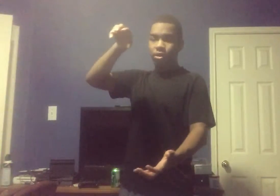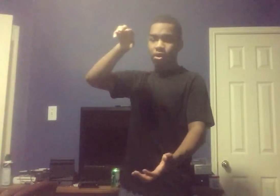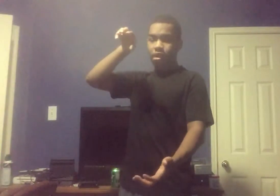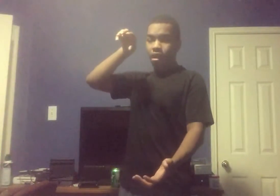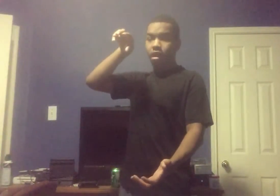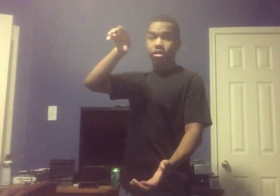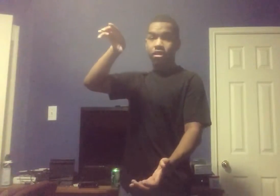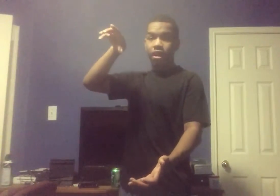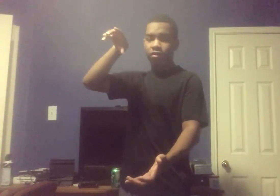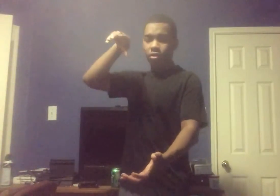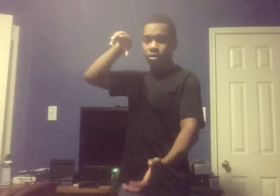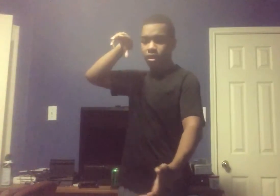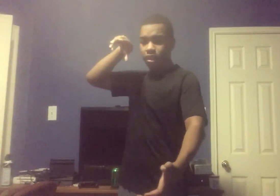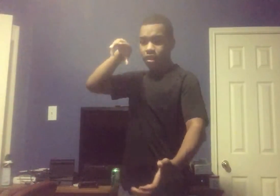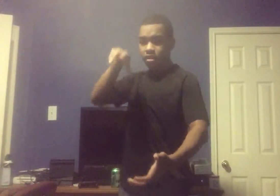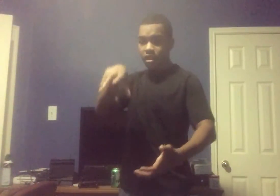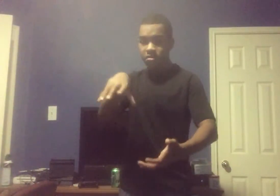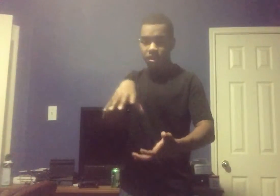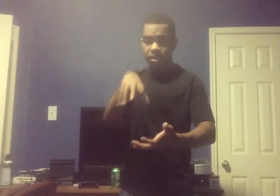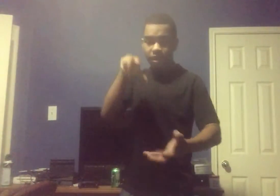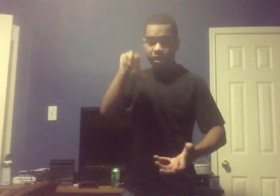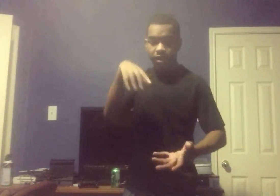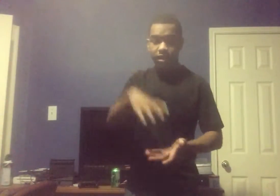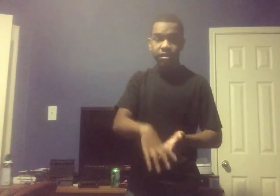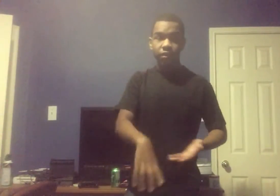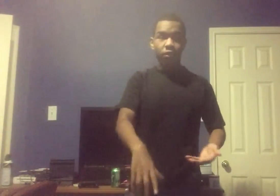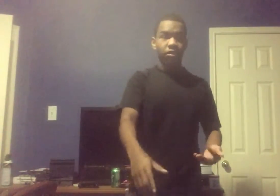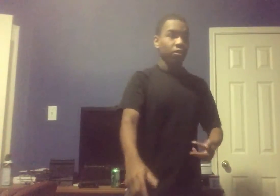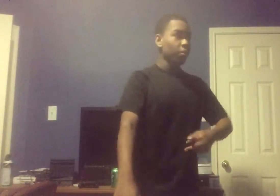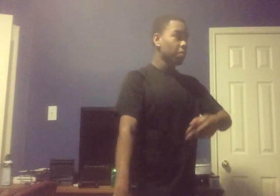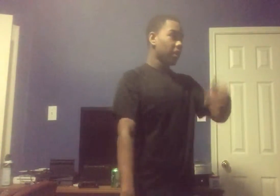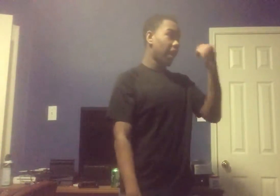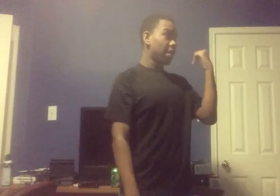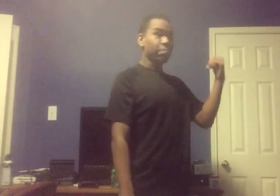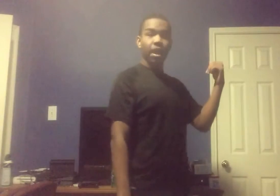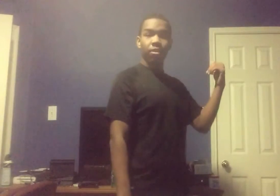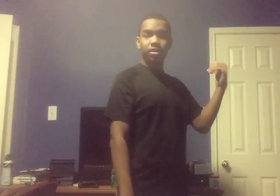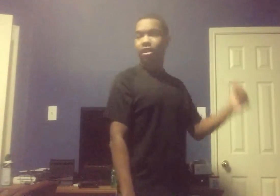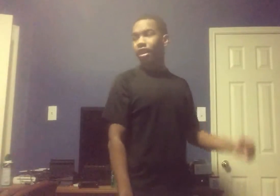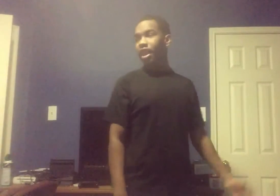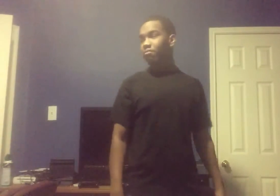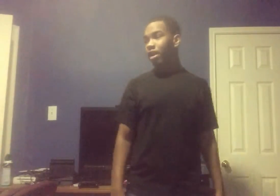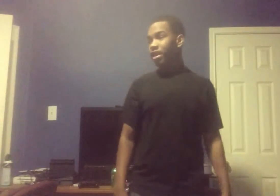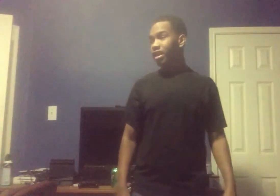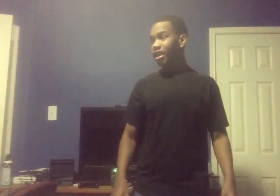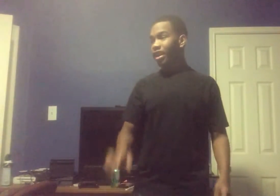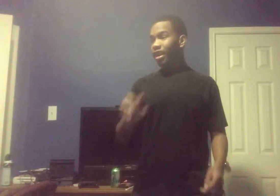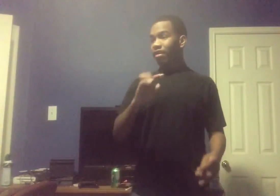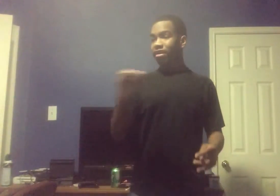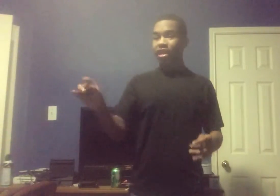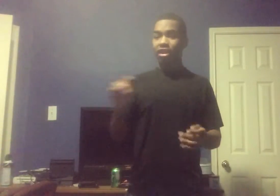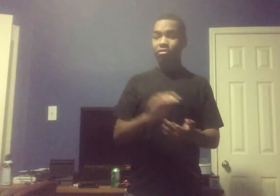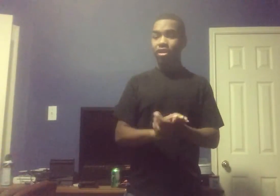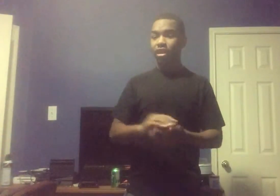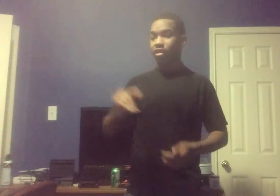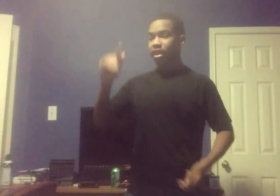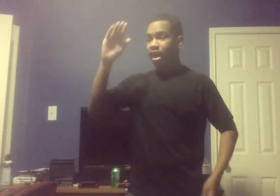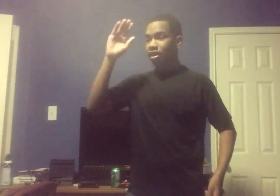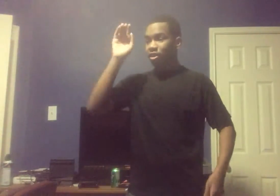Of the top floor Comes in Takes the Fourth cube And bounce And Mike Now come Recon They had to